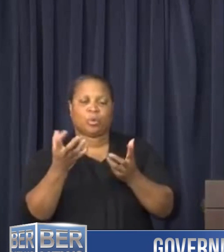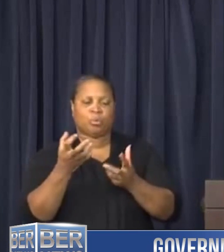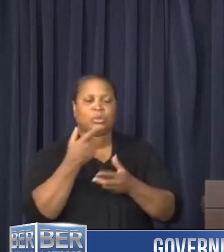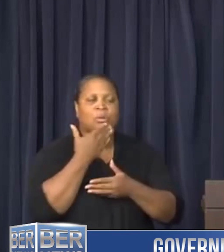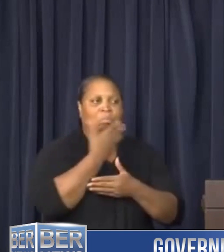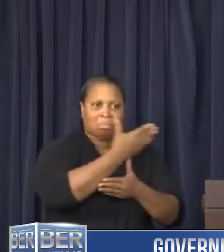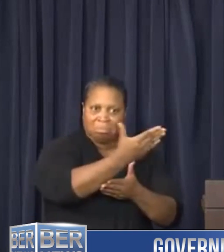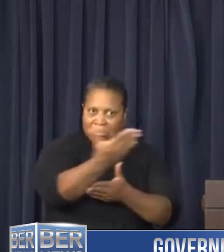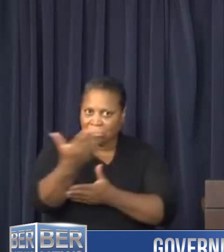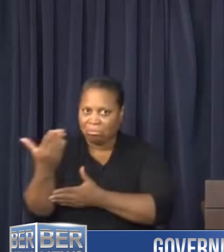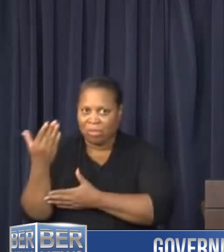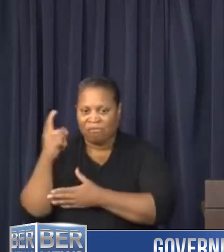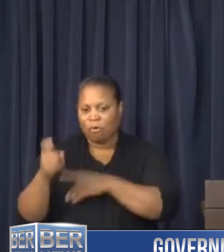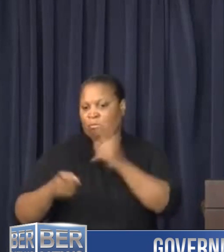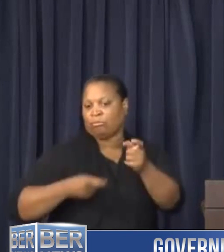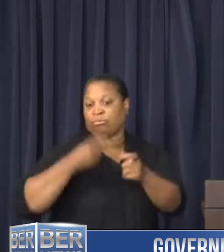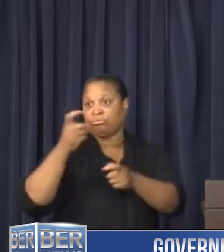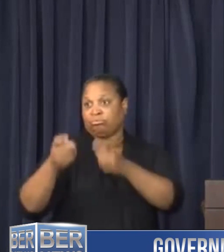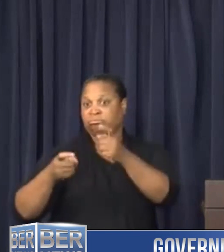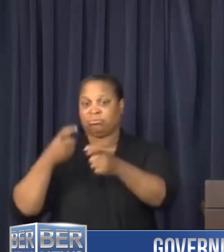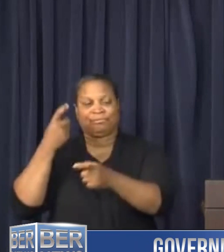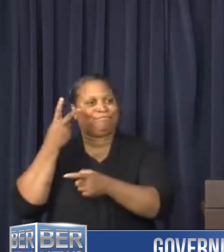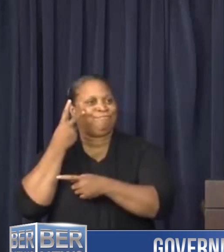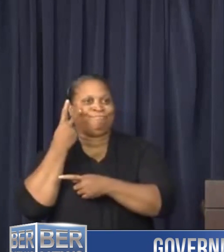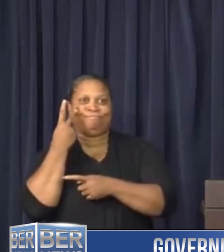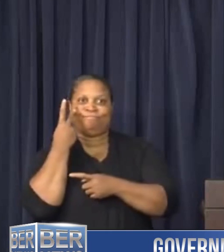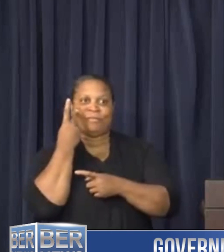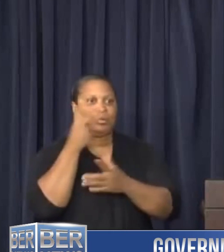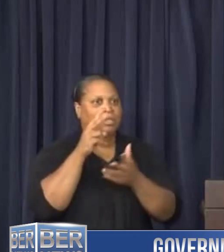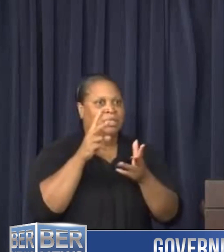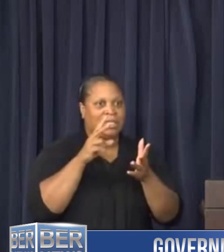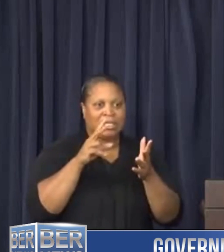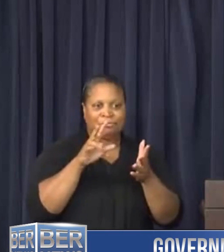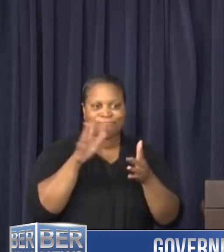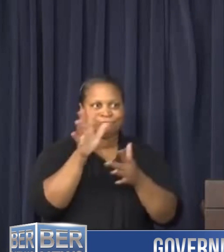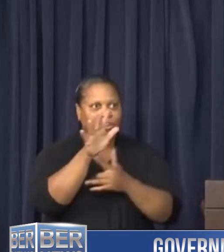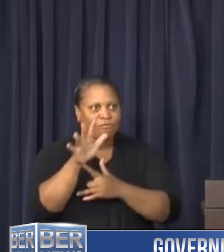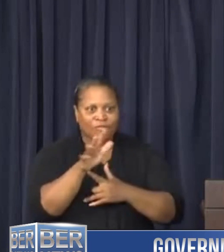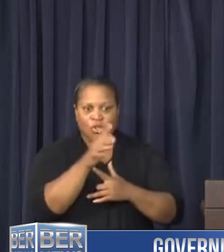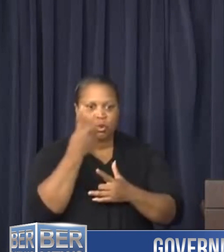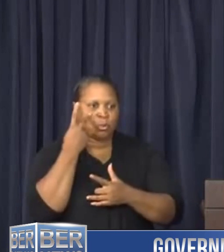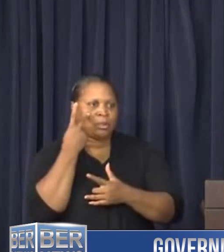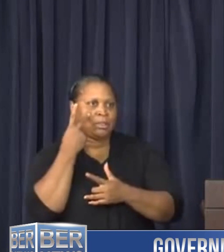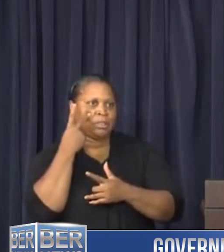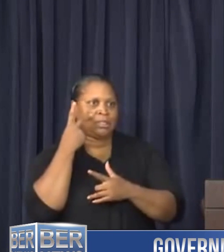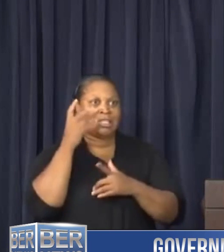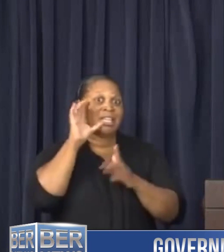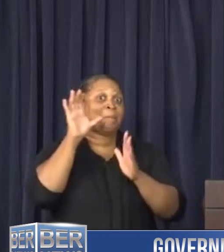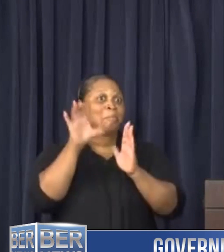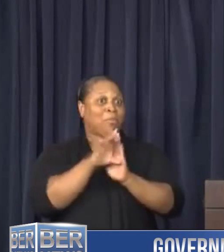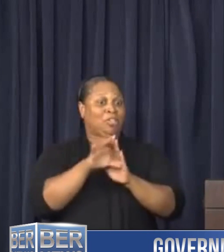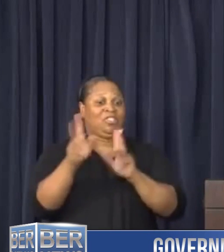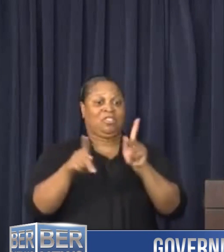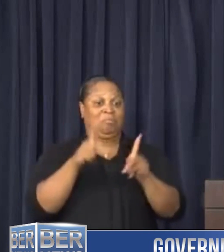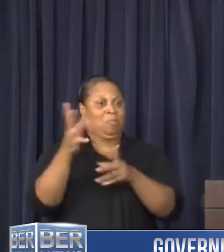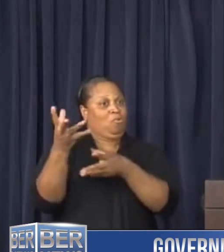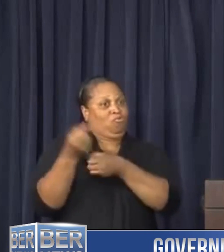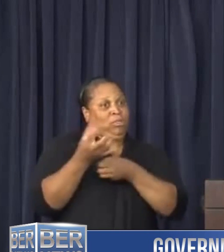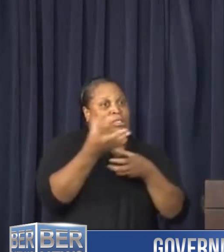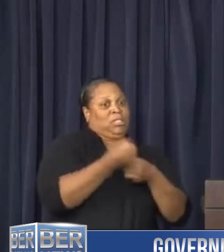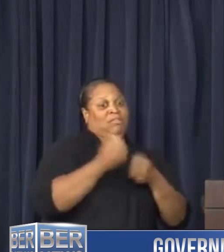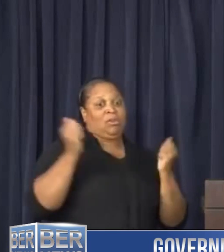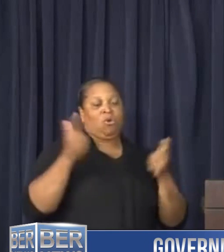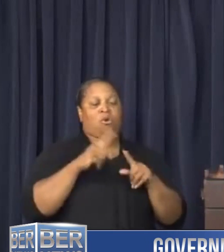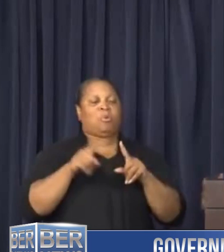for giving. We saw videos and we have seen pictures of the people in Bahamas receiving those goods. We just need some good